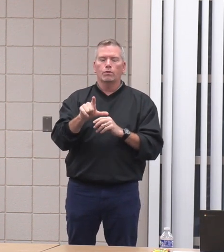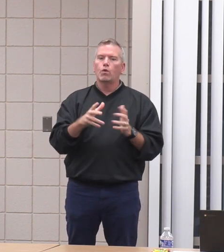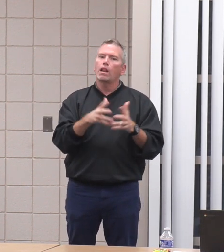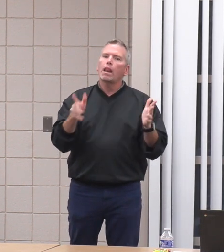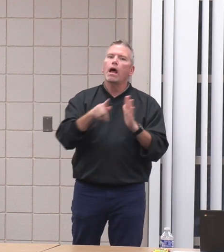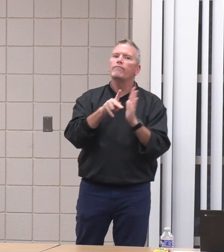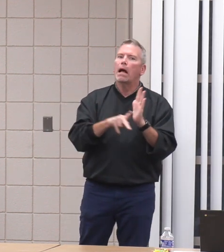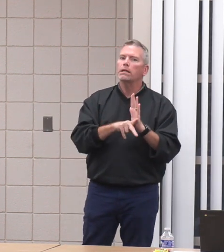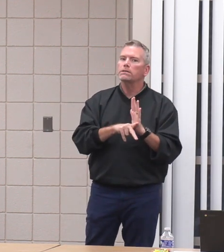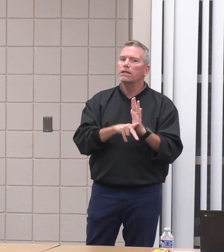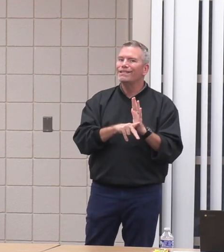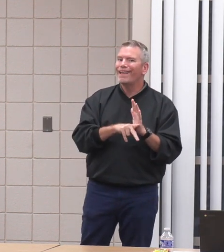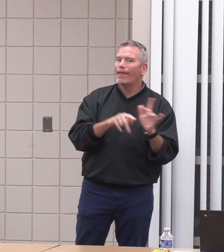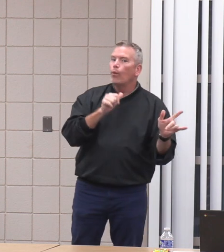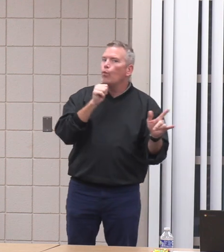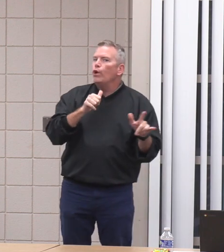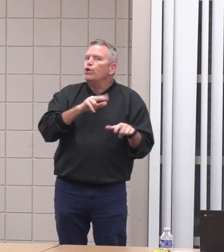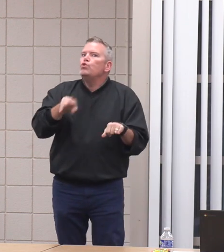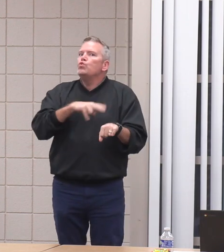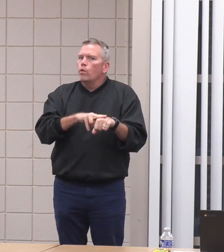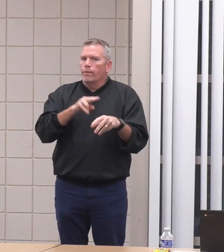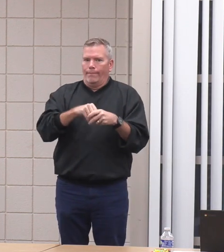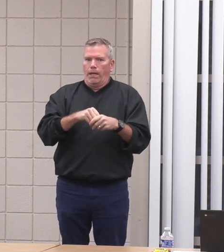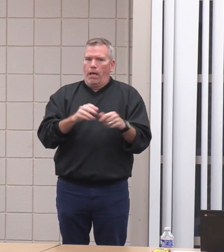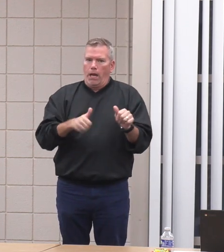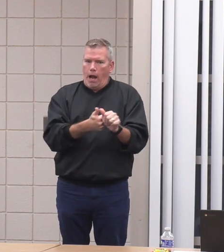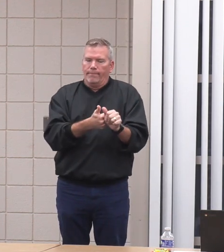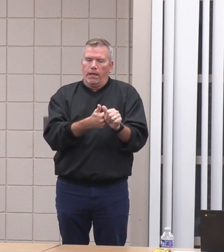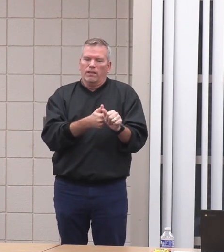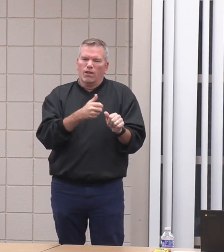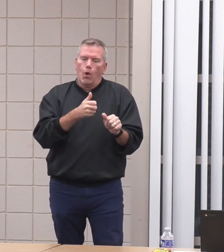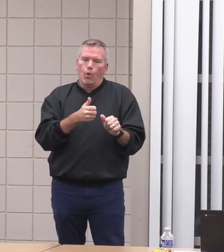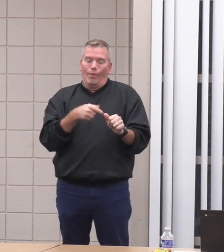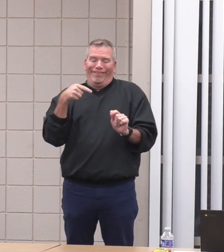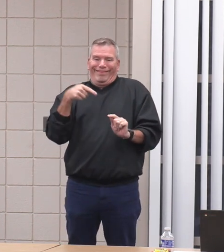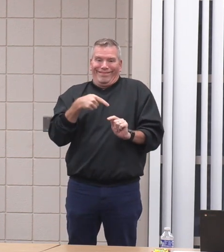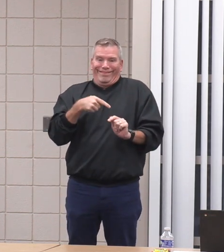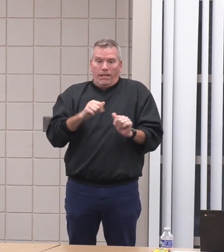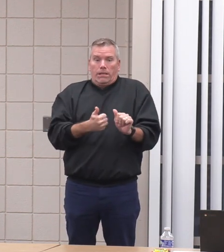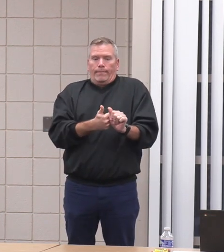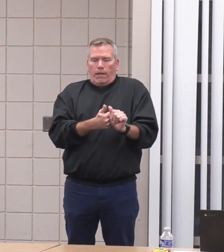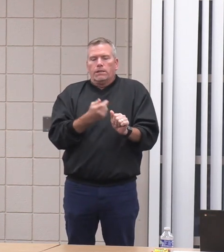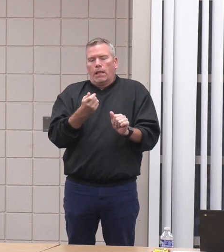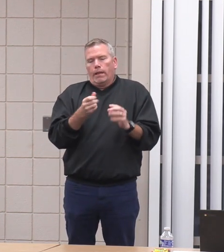normally wouldn't be in an update, so it's a little bit longer this time.